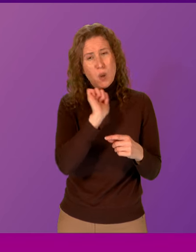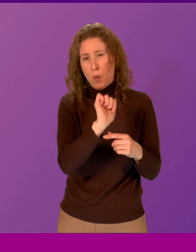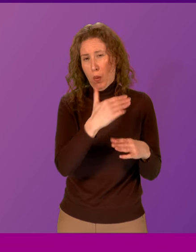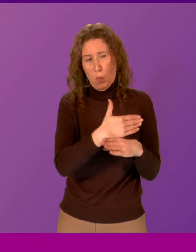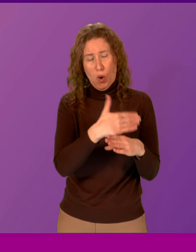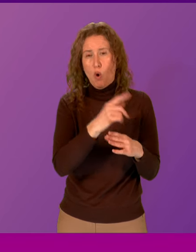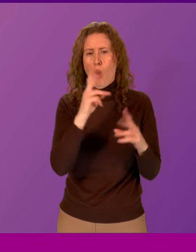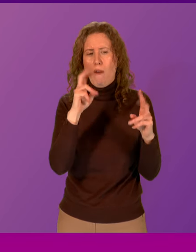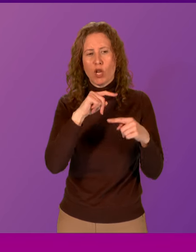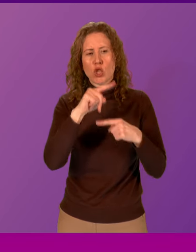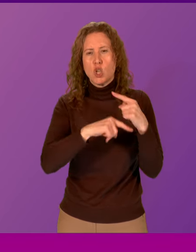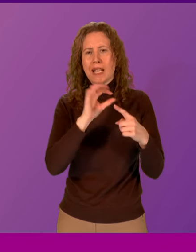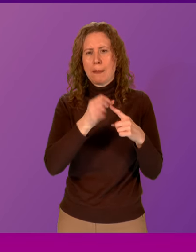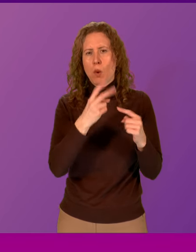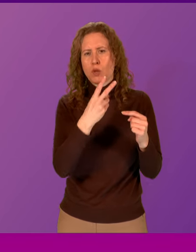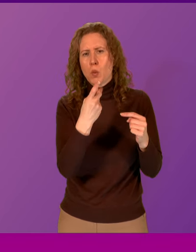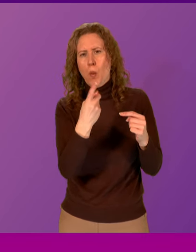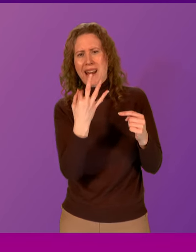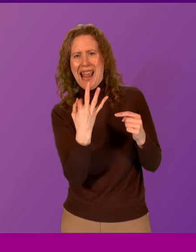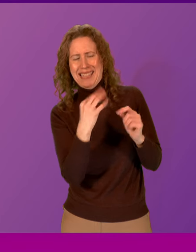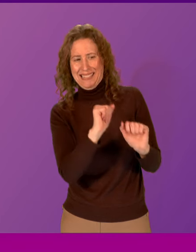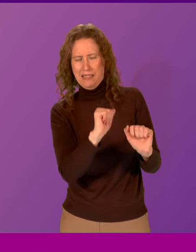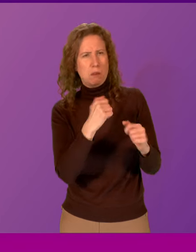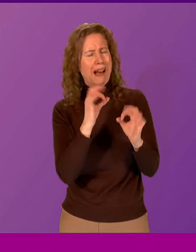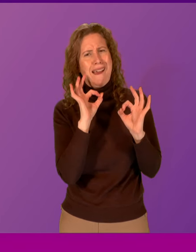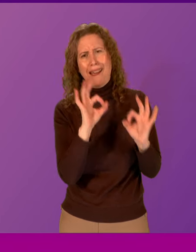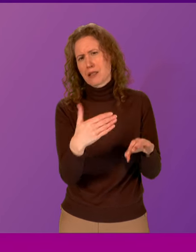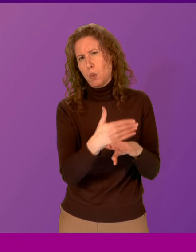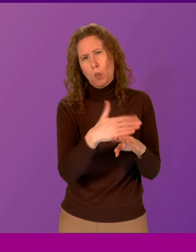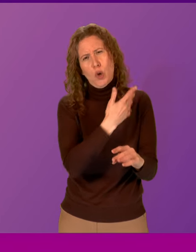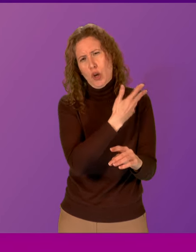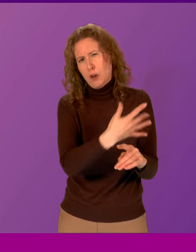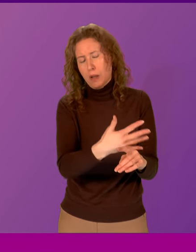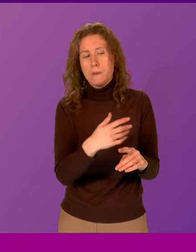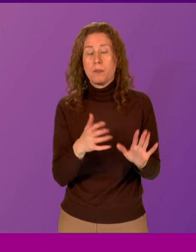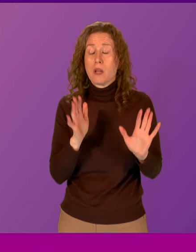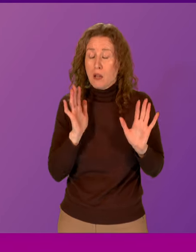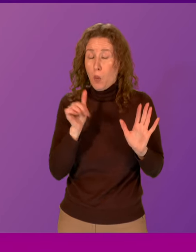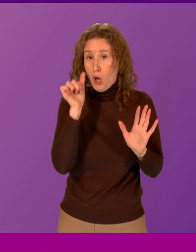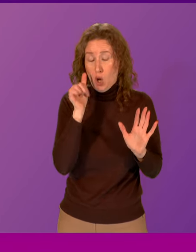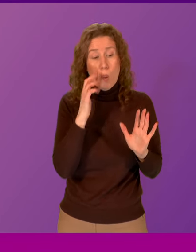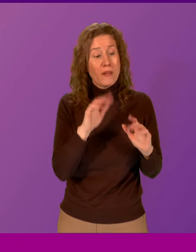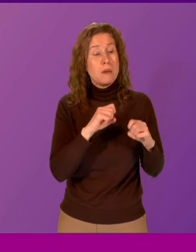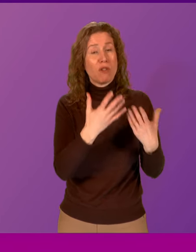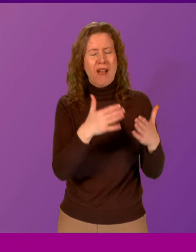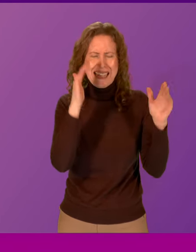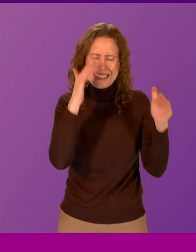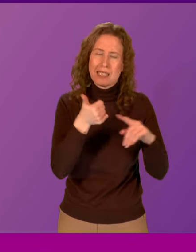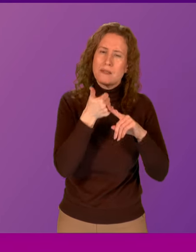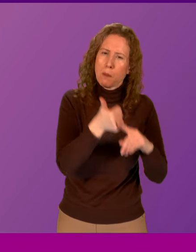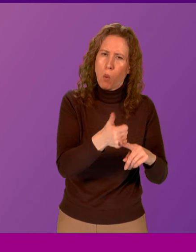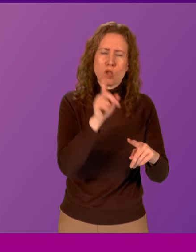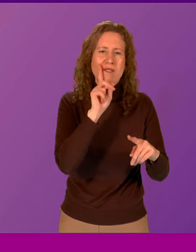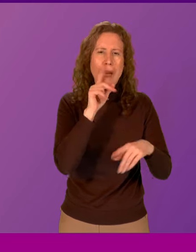that Turning Point 208 has done over the years. We know, of course, by giving that really intensive support to